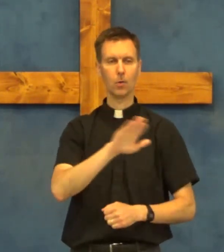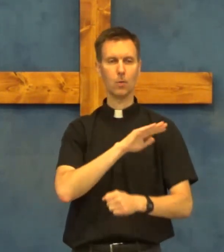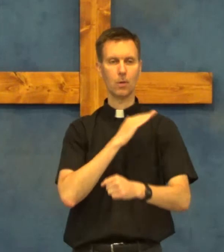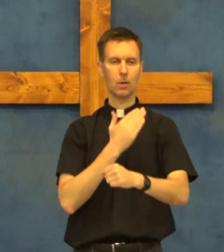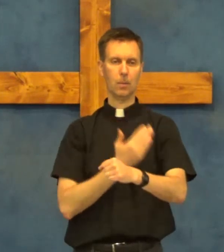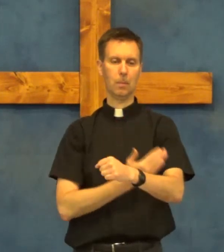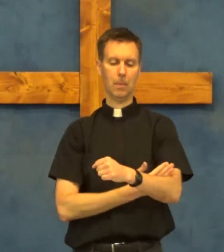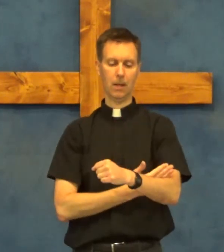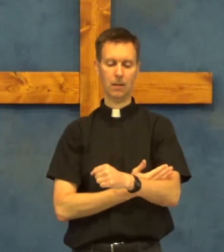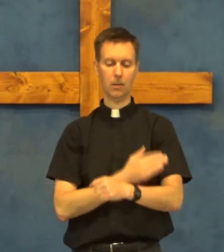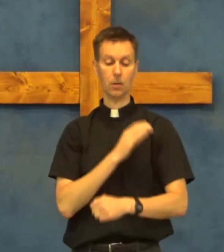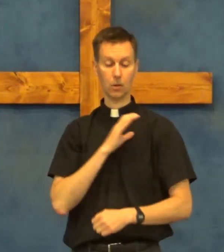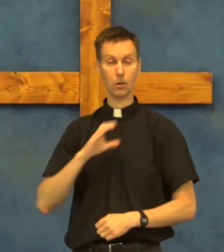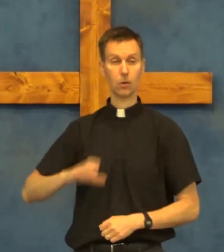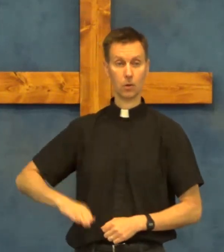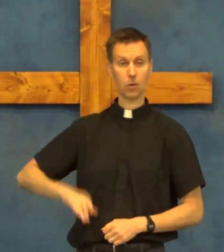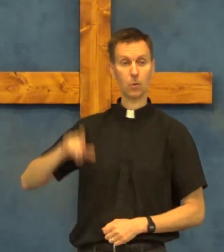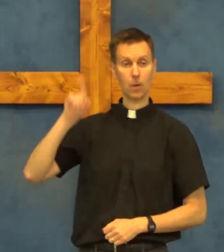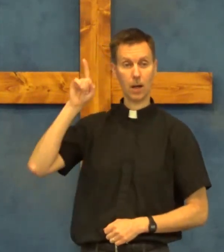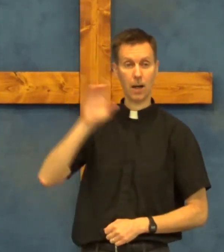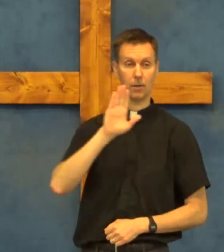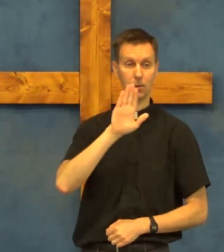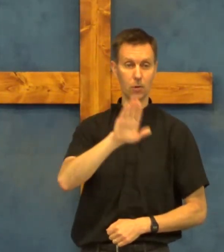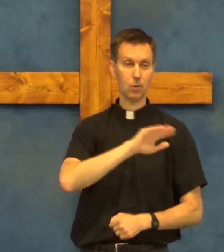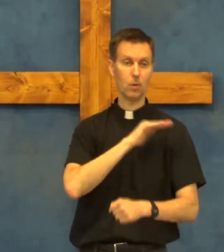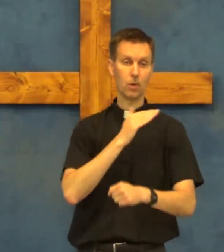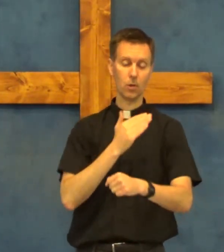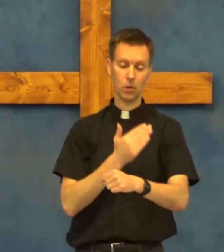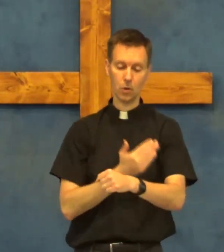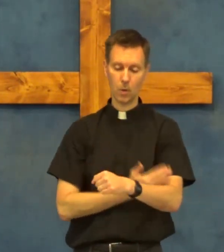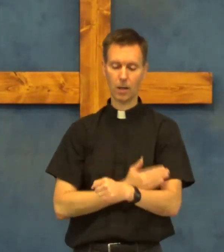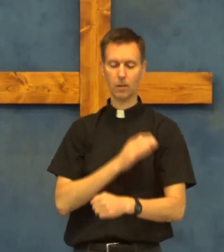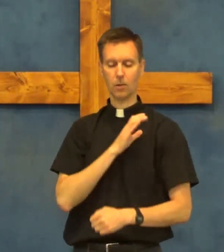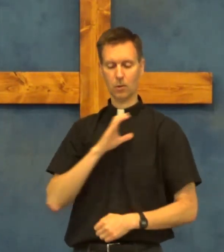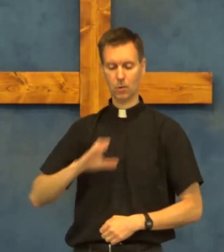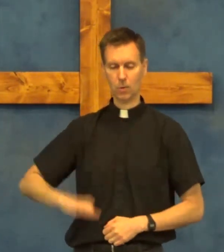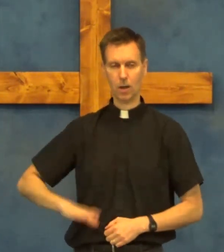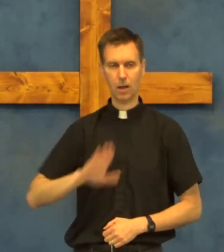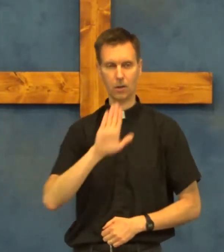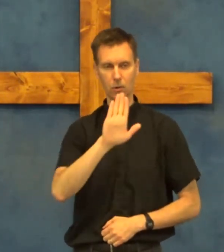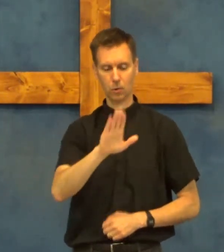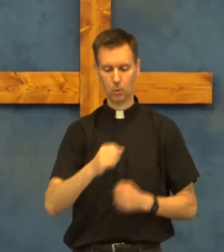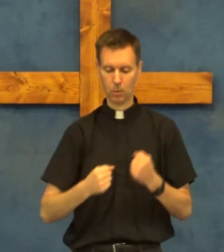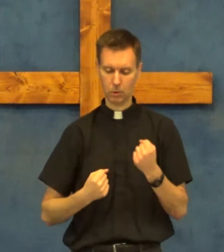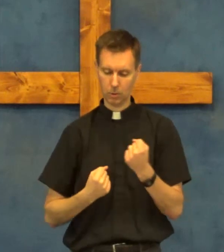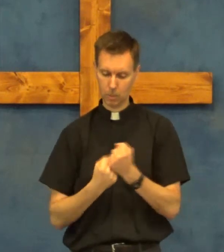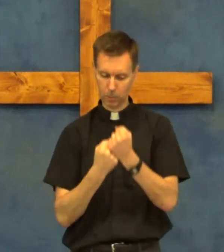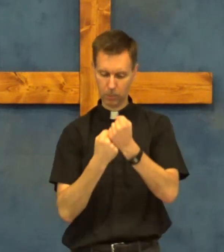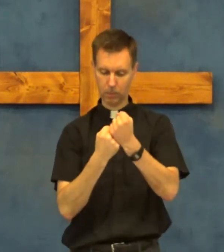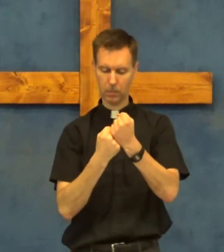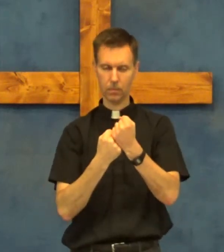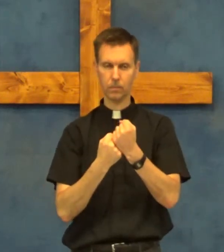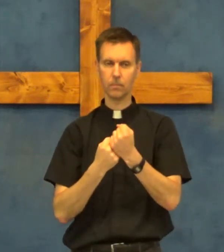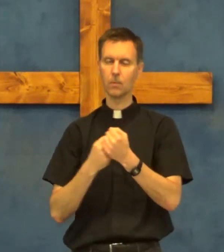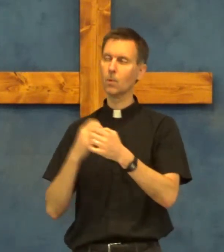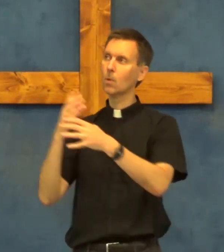your strength and Christ your right lay hold on life